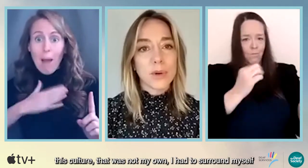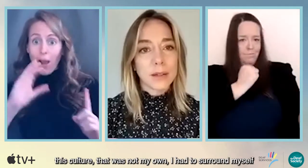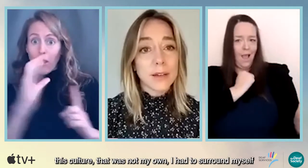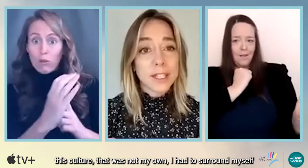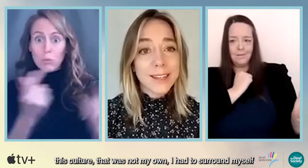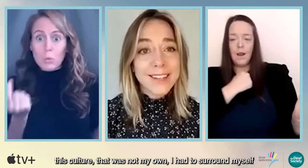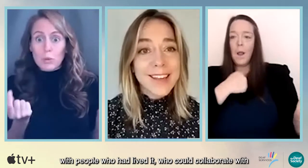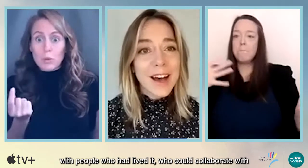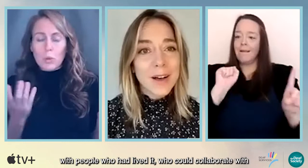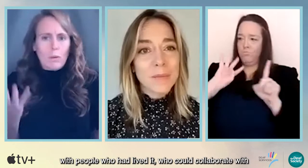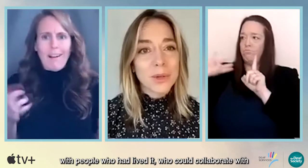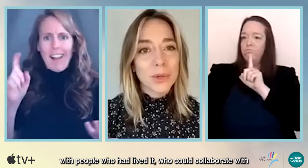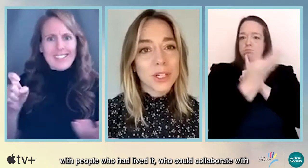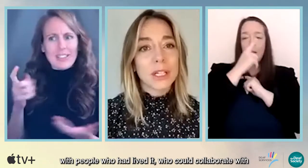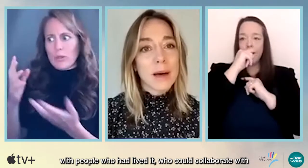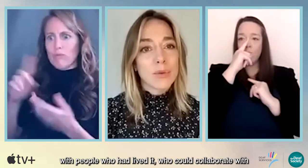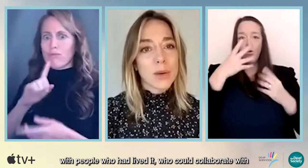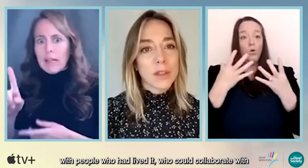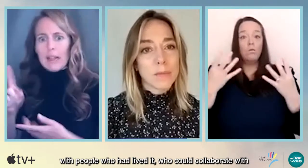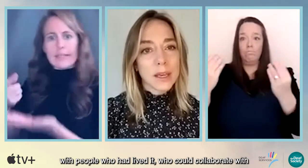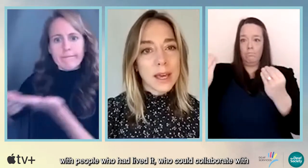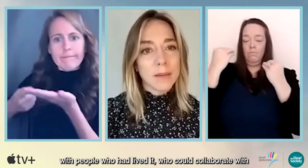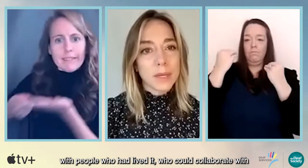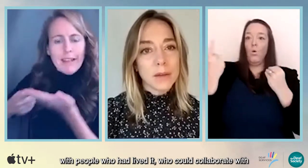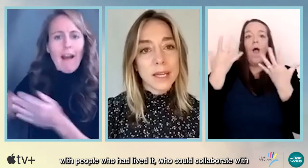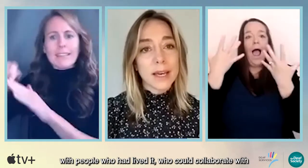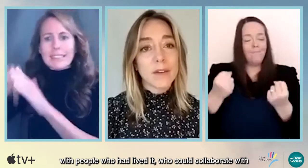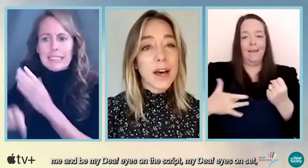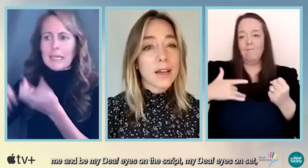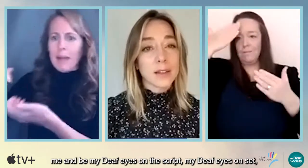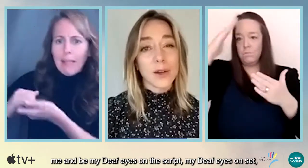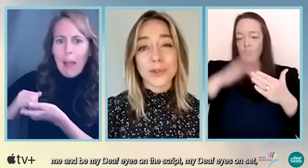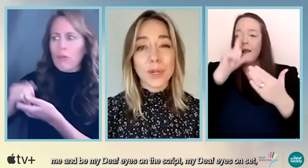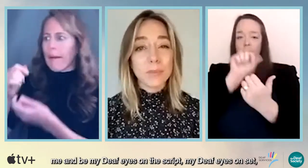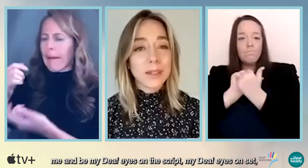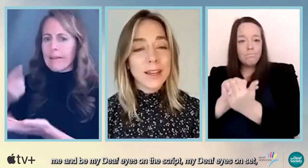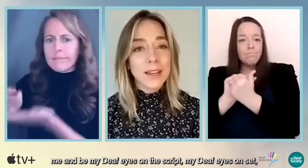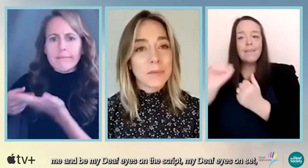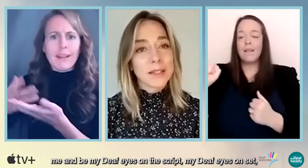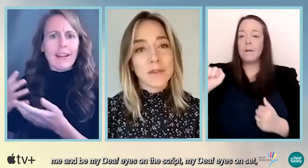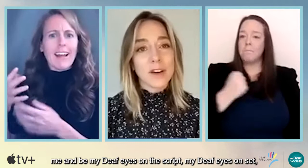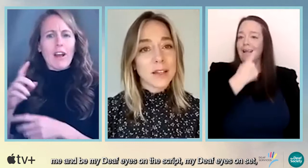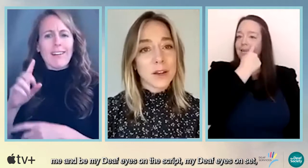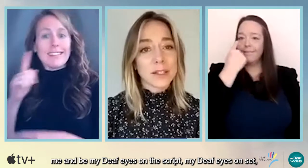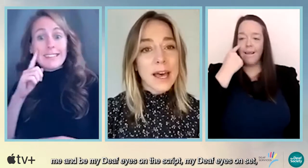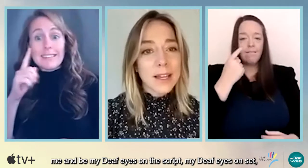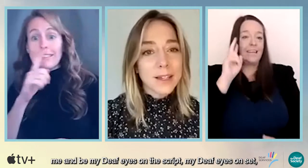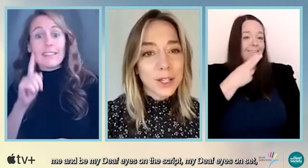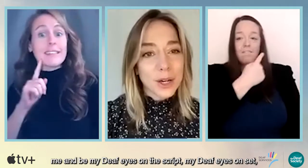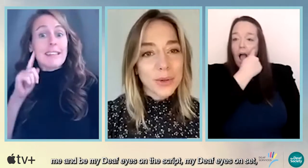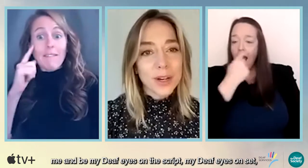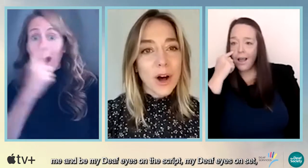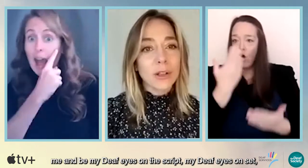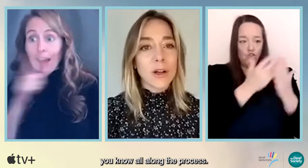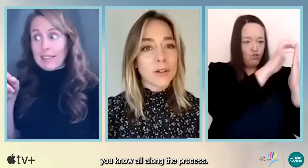people who had lived it, who could collaborate with me and be my deaf eyes on the script, my deaf eyes on set,